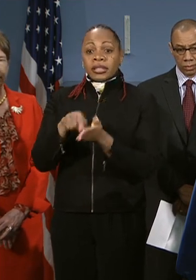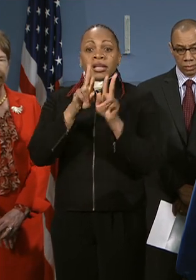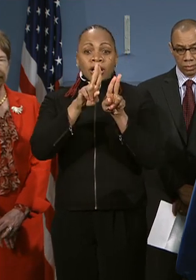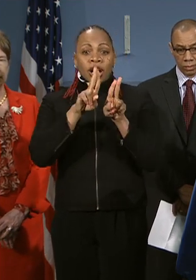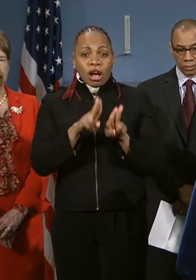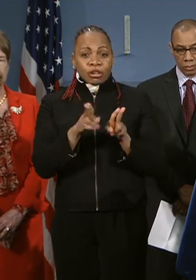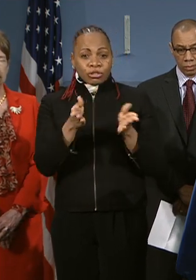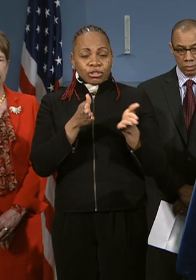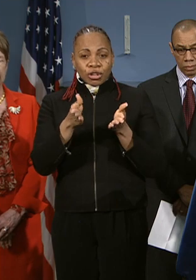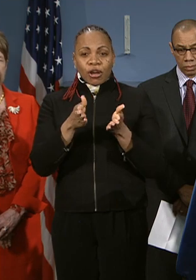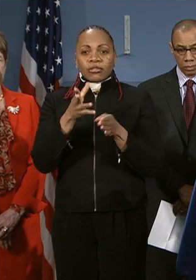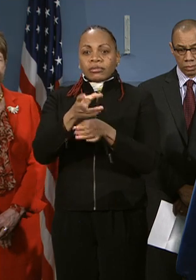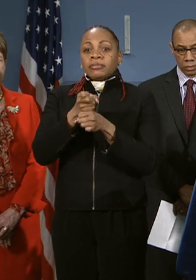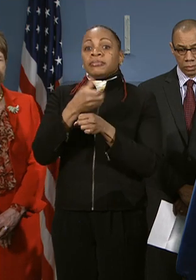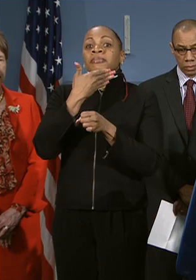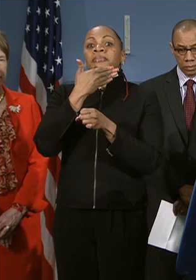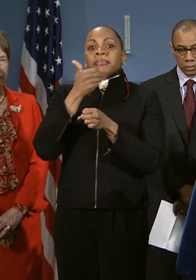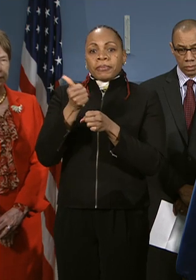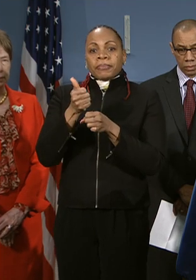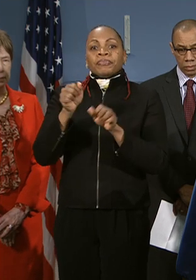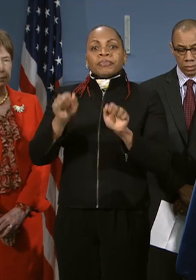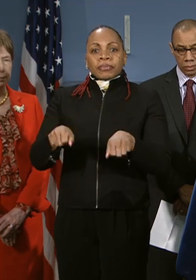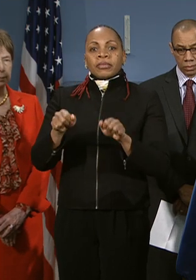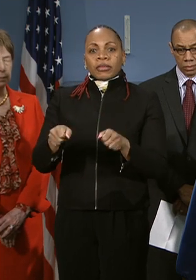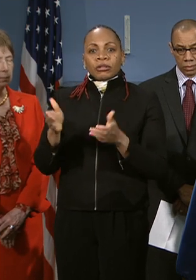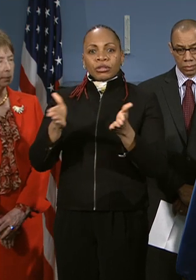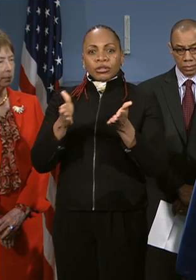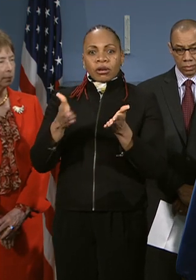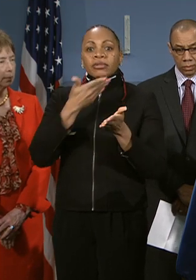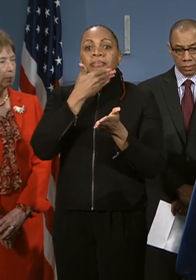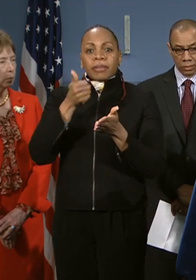get the best possible service that we can at the best price.